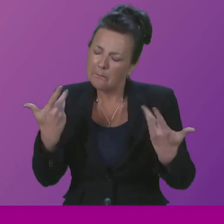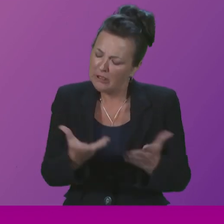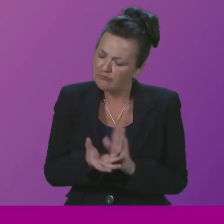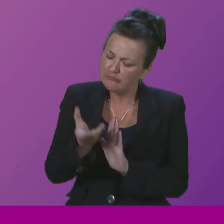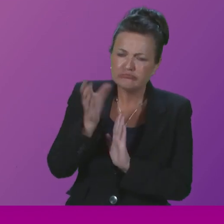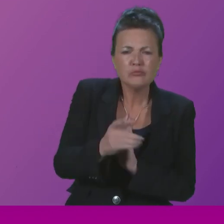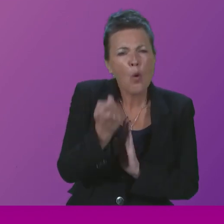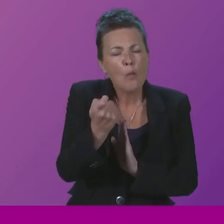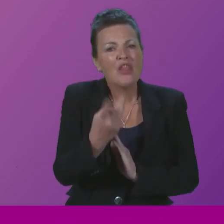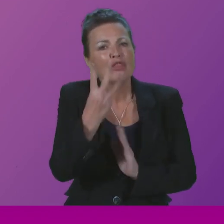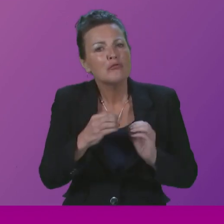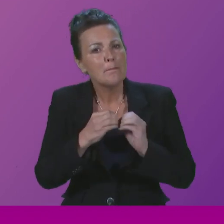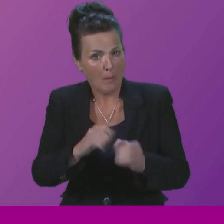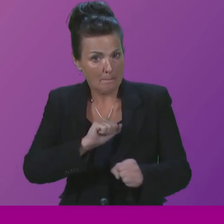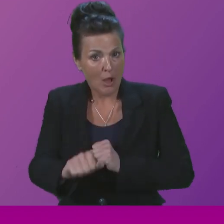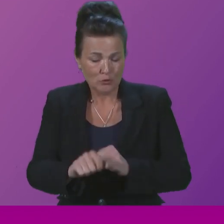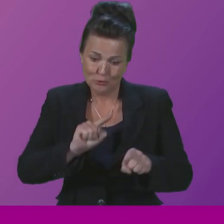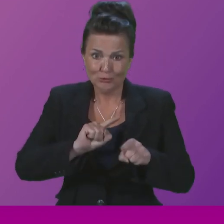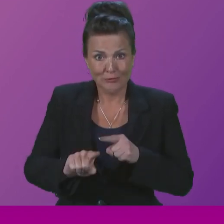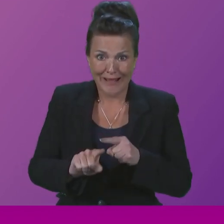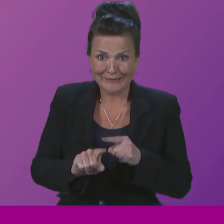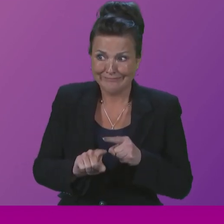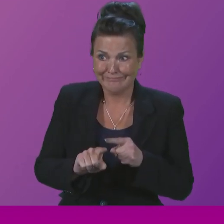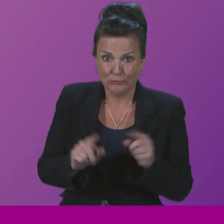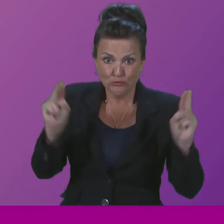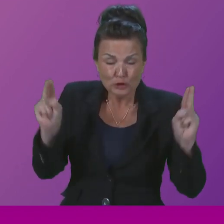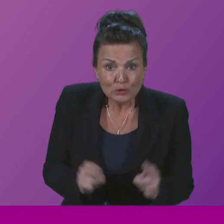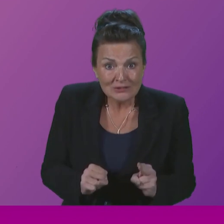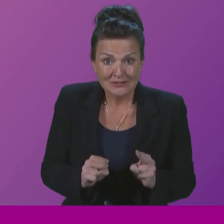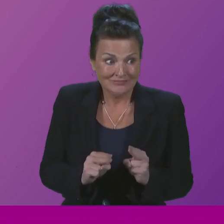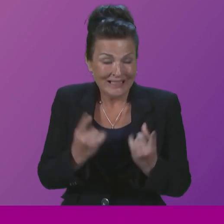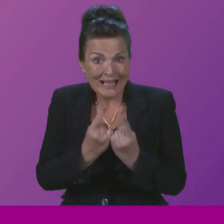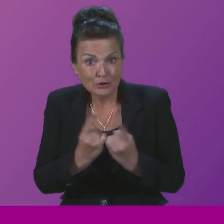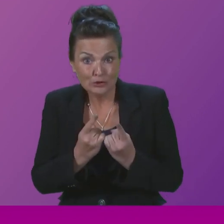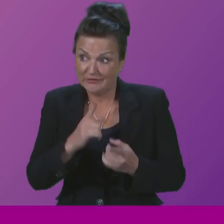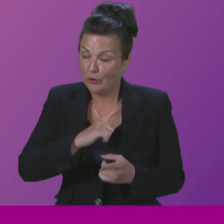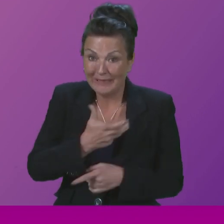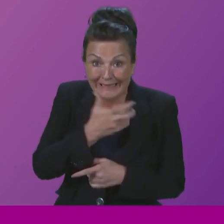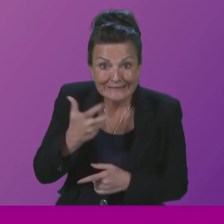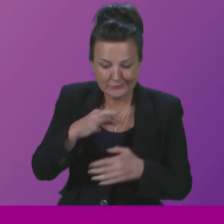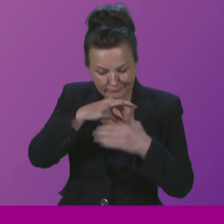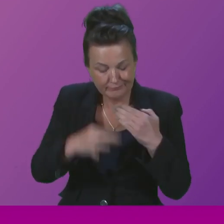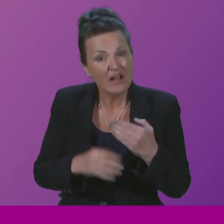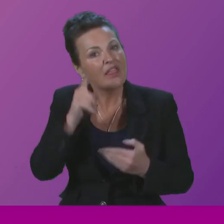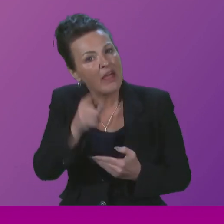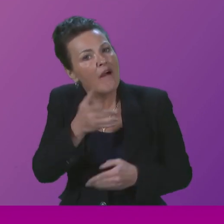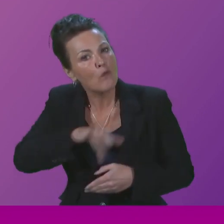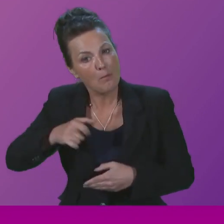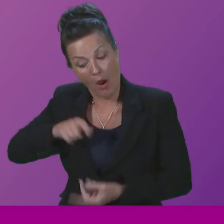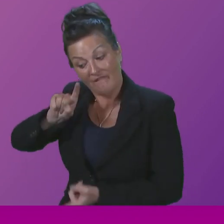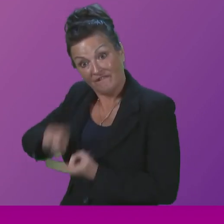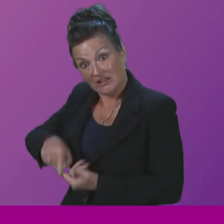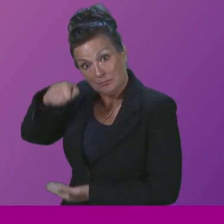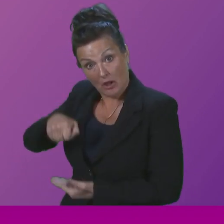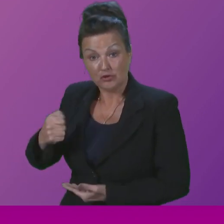this year to help mitigate the impact of increasing costs in households, and of course that is from within our fixed budget, which is £1